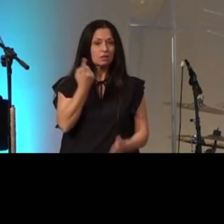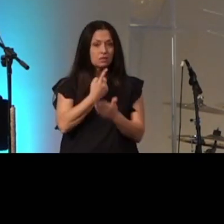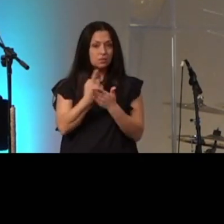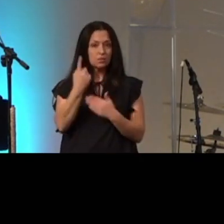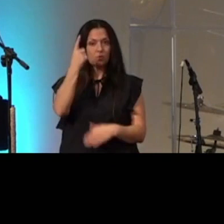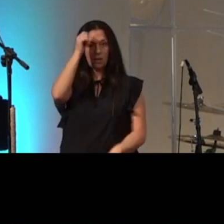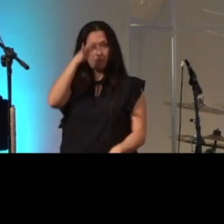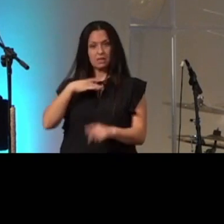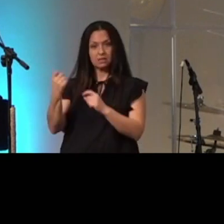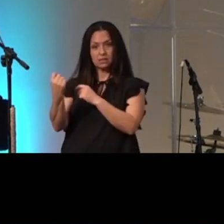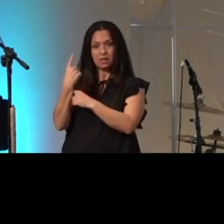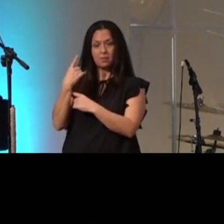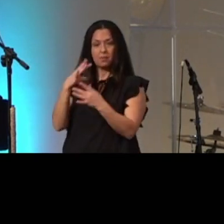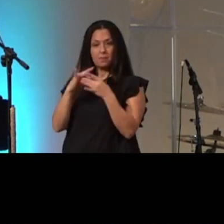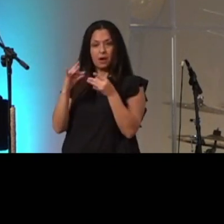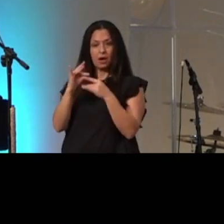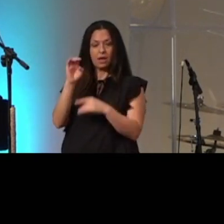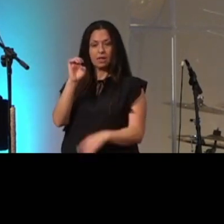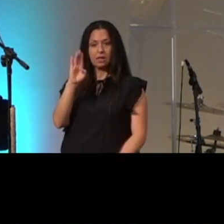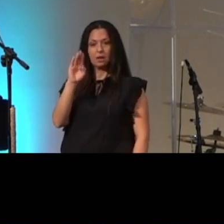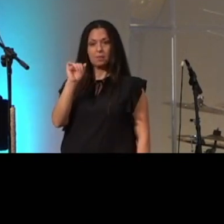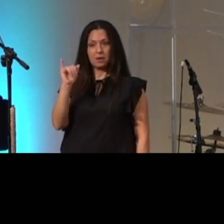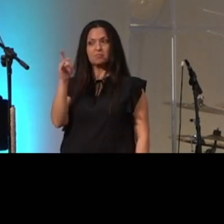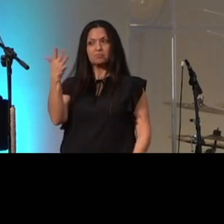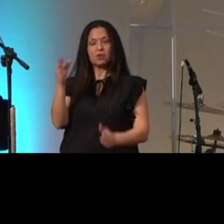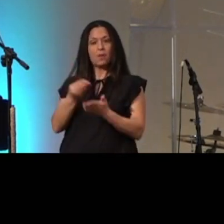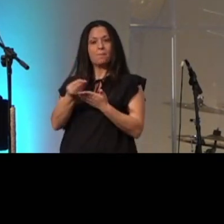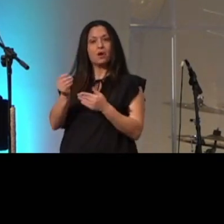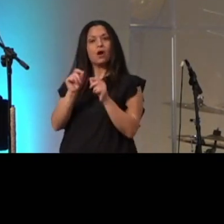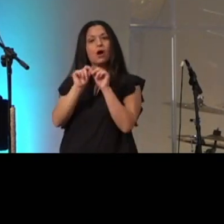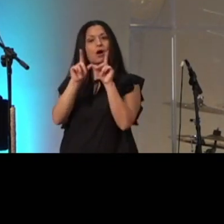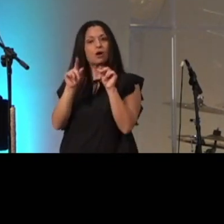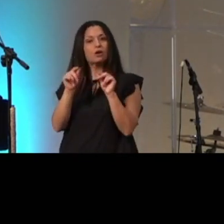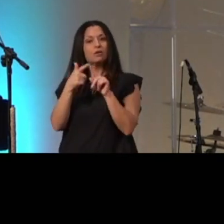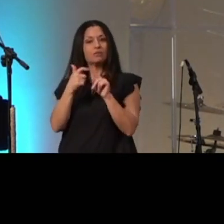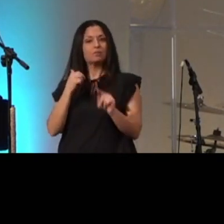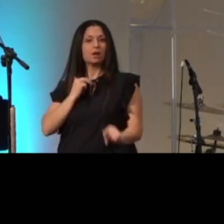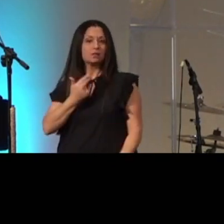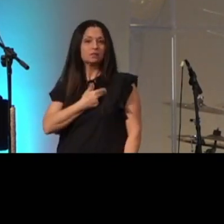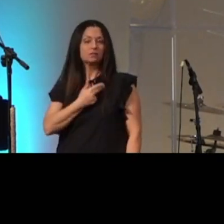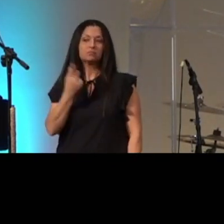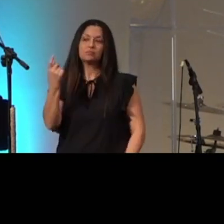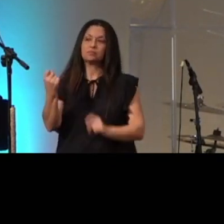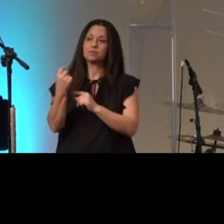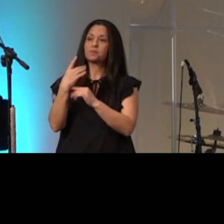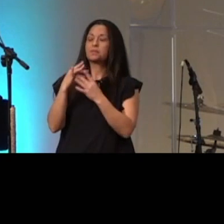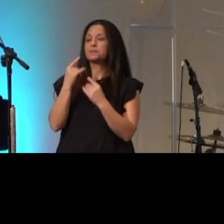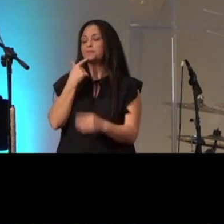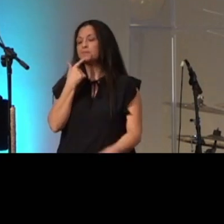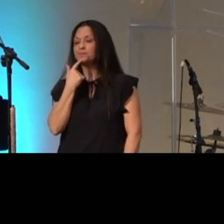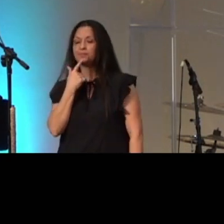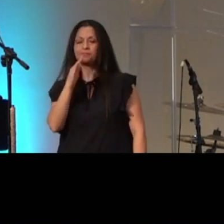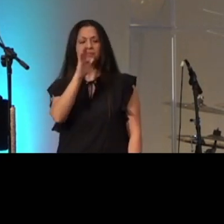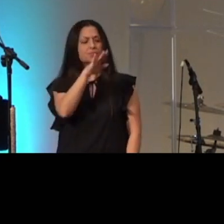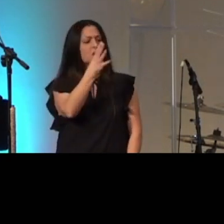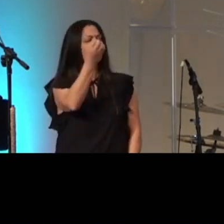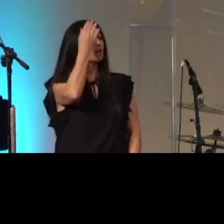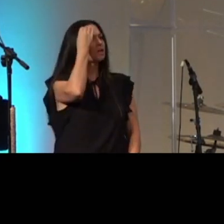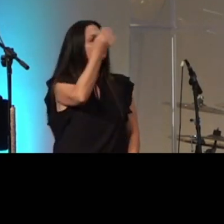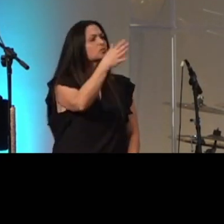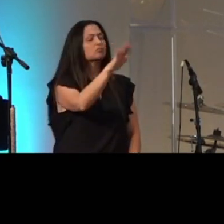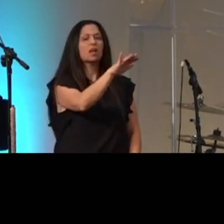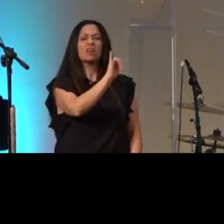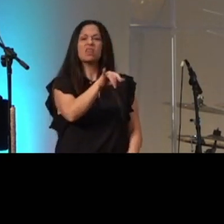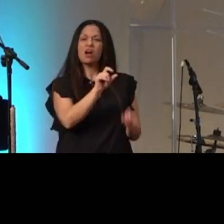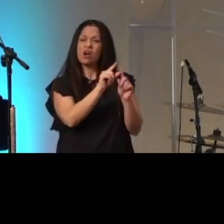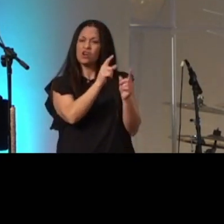message on eBay he bought some cards from us and he sends me a message to say hey I just want you to know that the cards